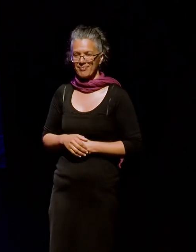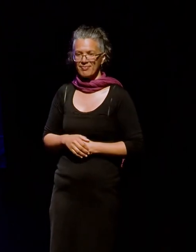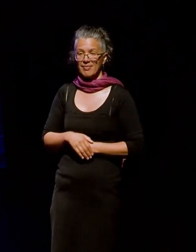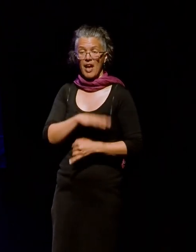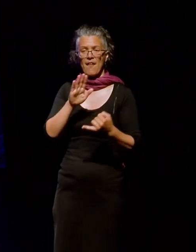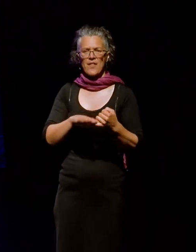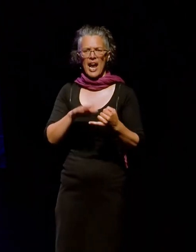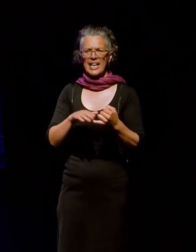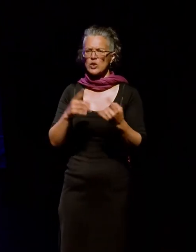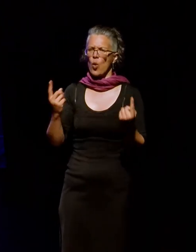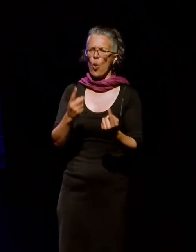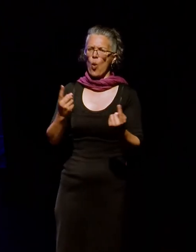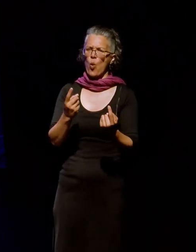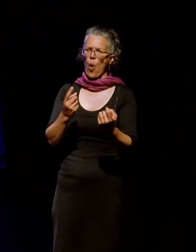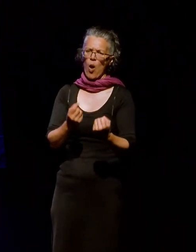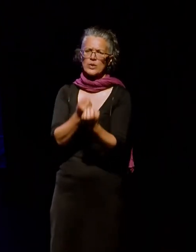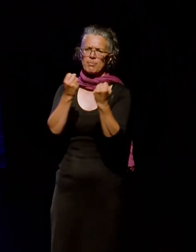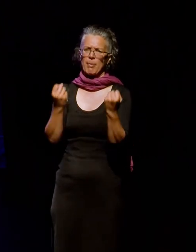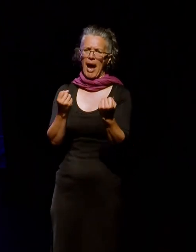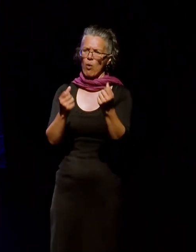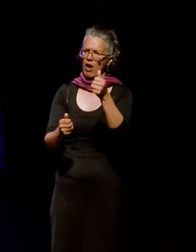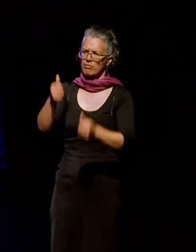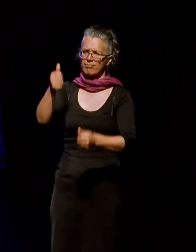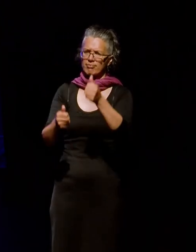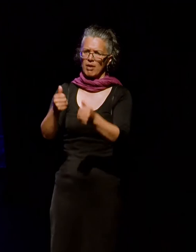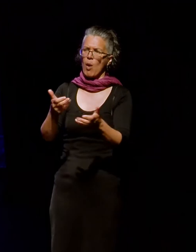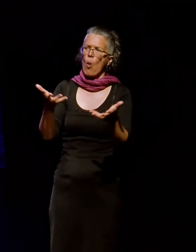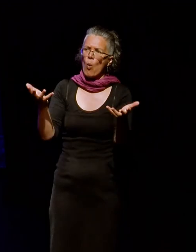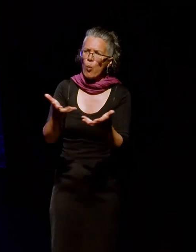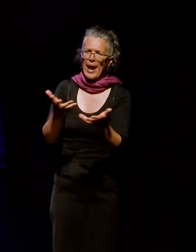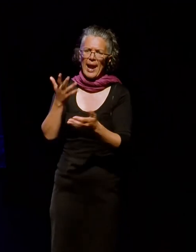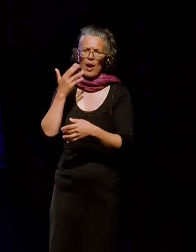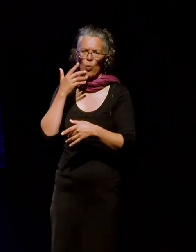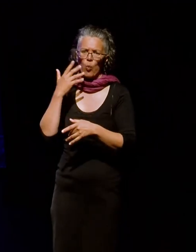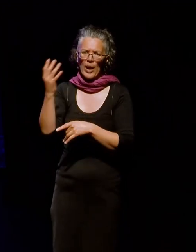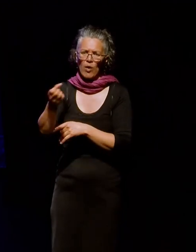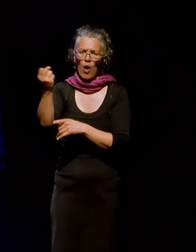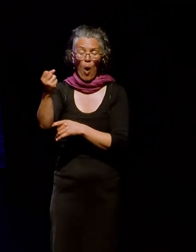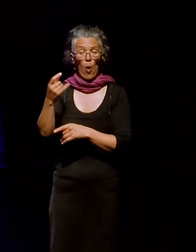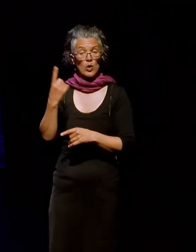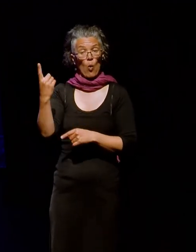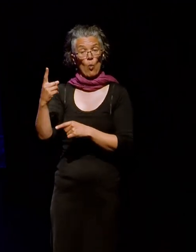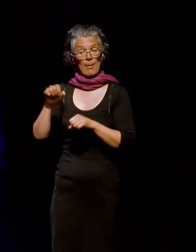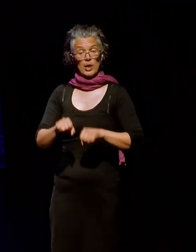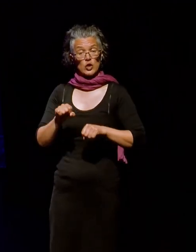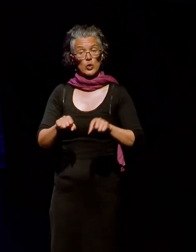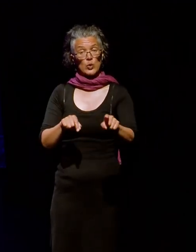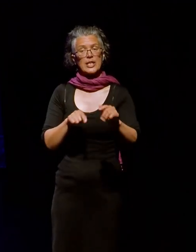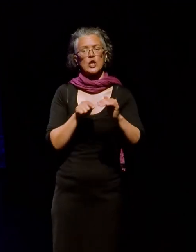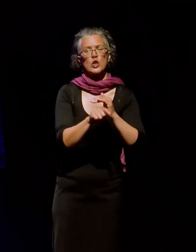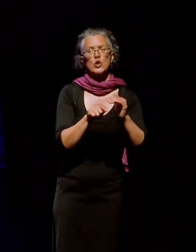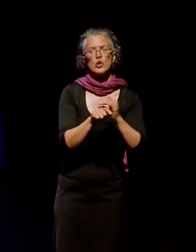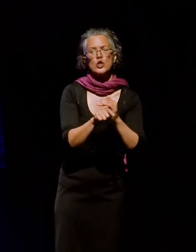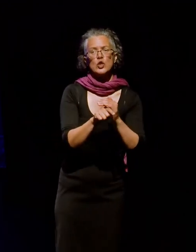power, what kind of power and where and when is it held? One of my research students talks about a YouTube channel where women read out their